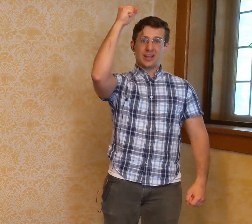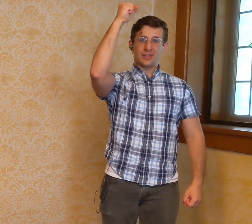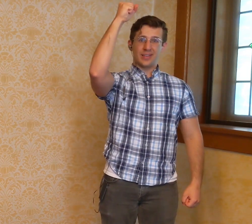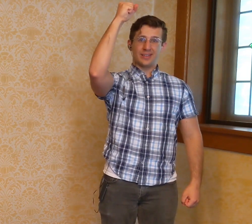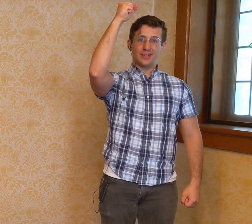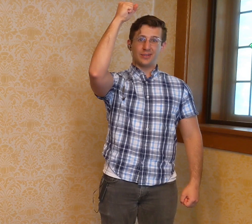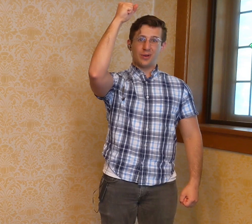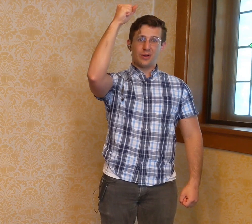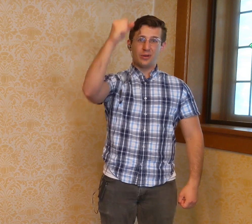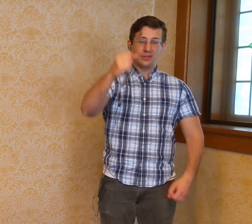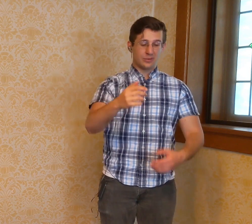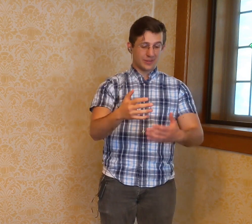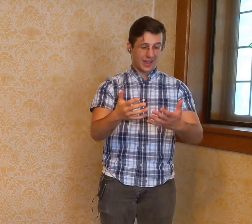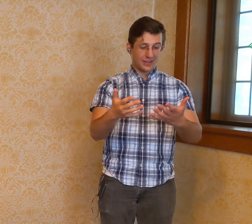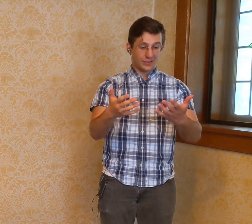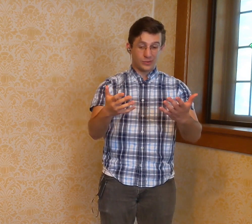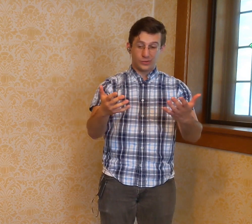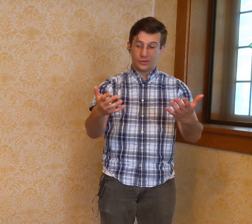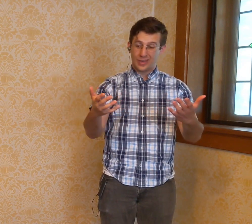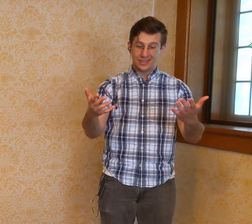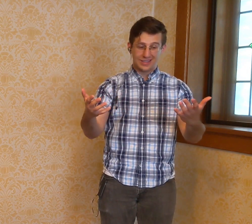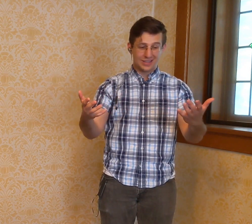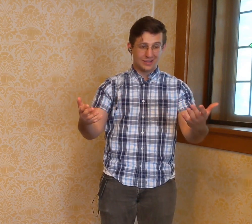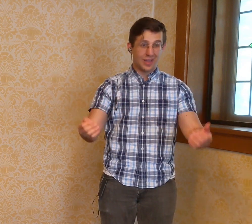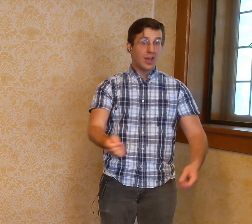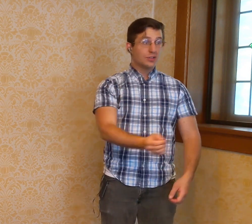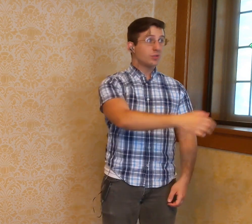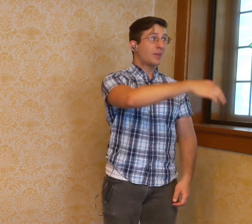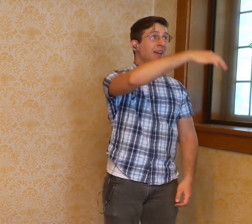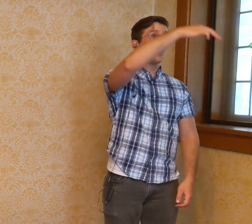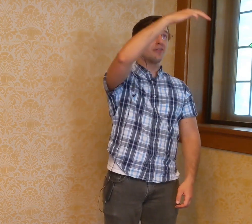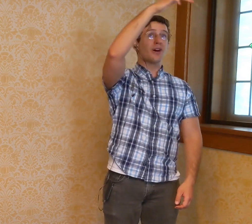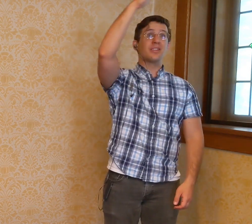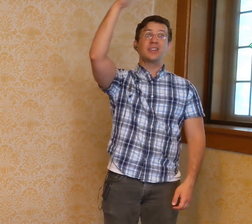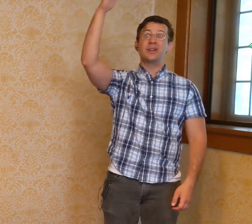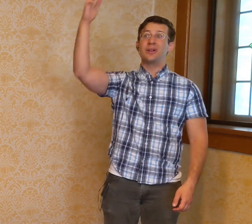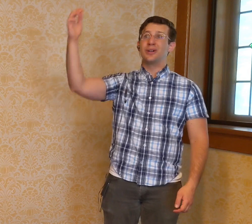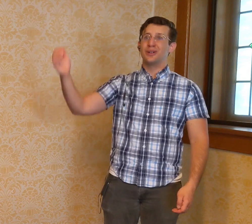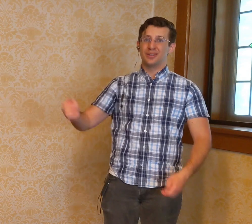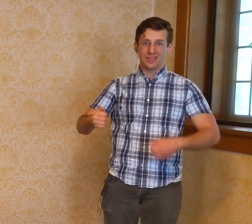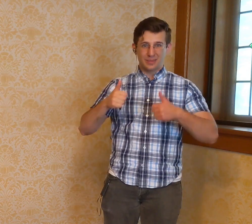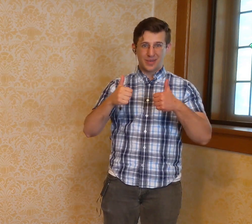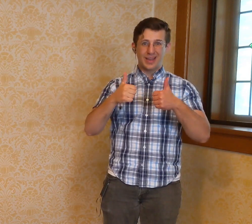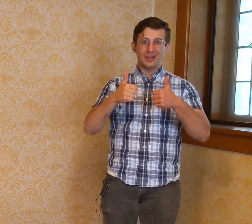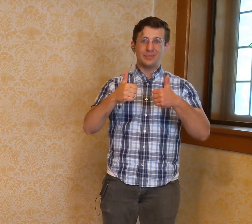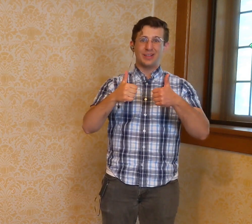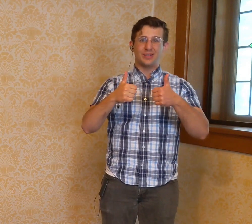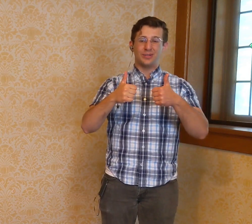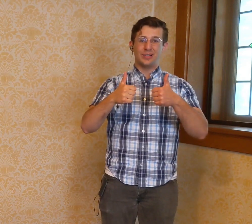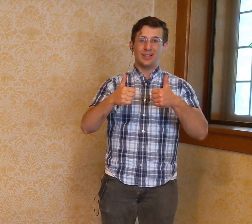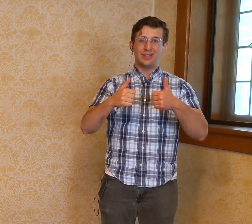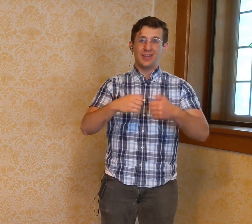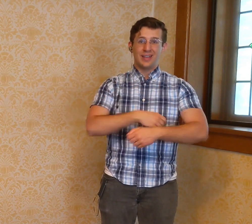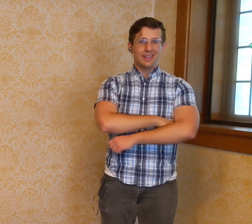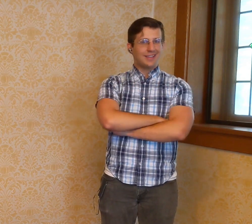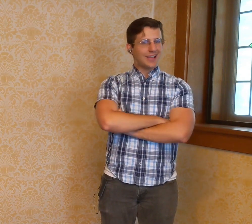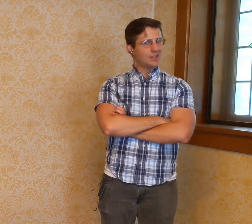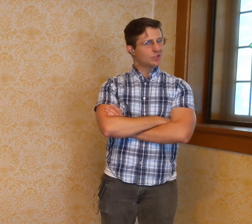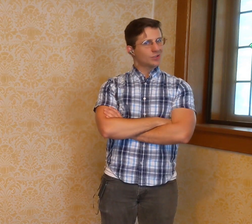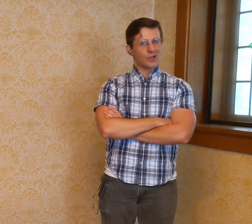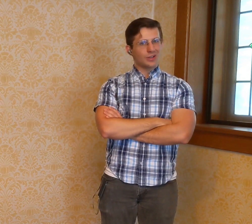are